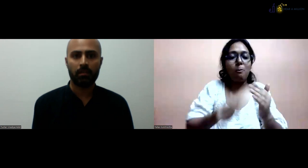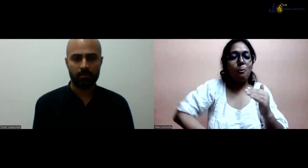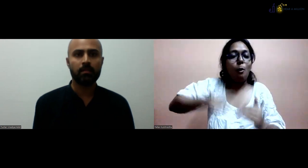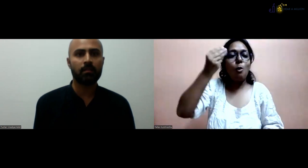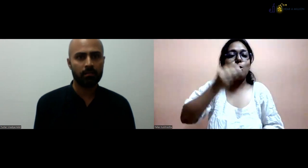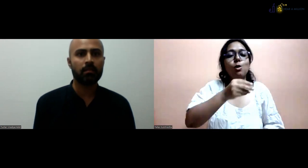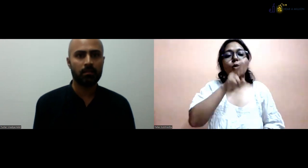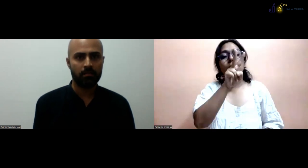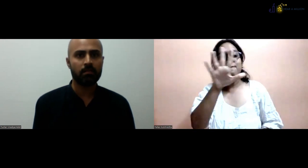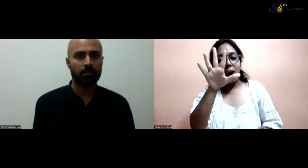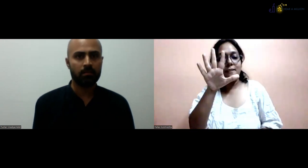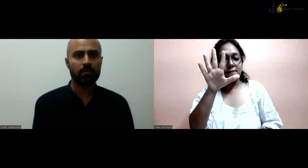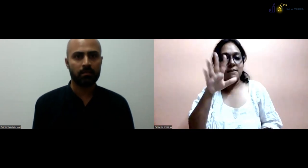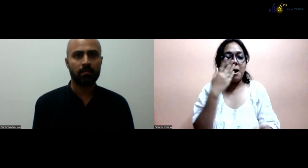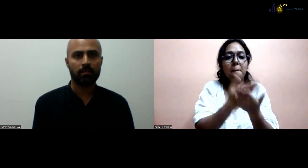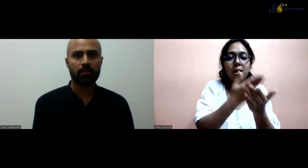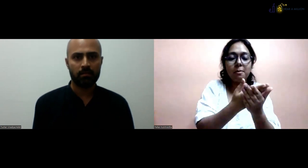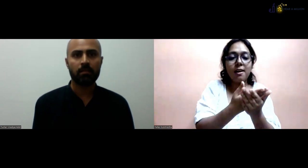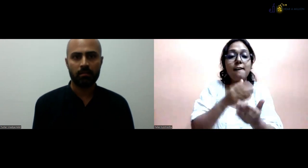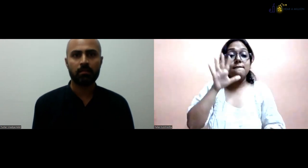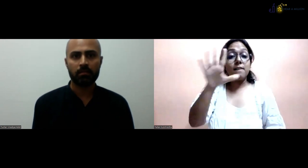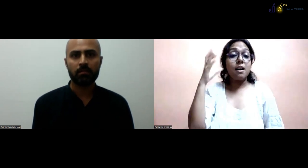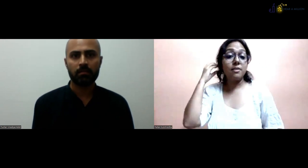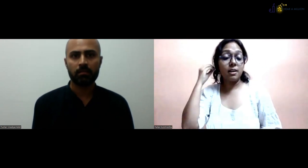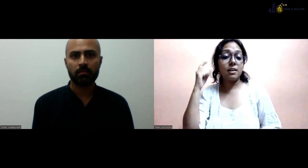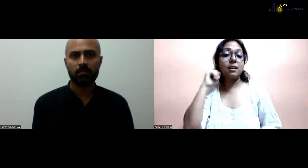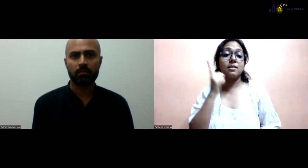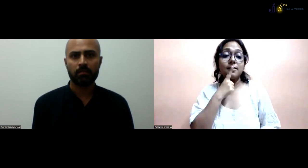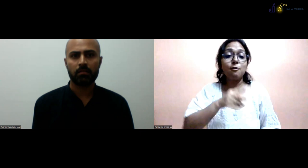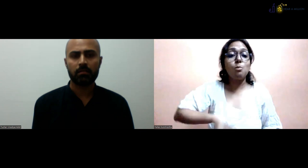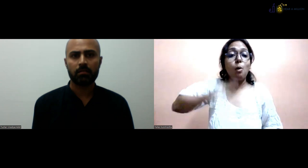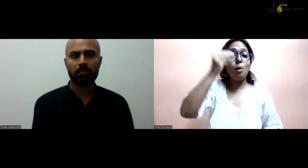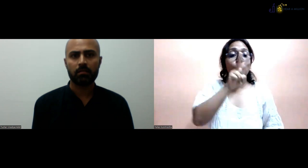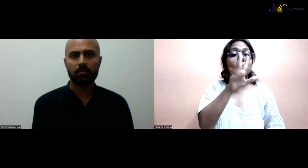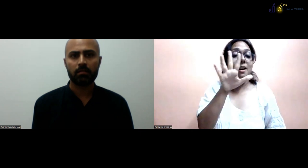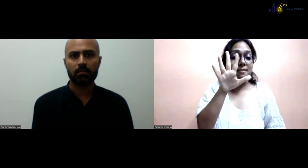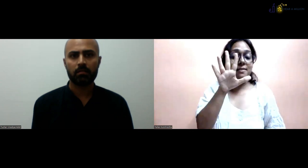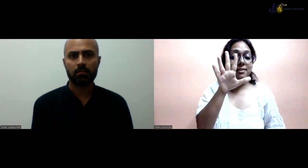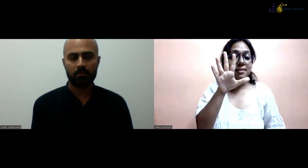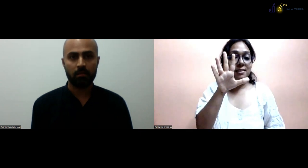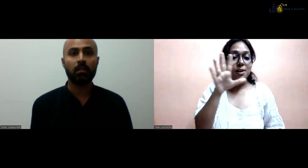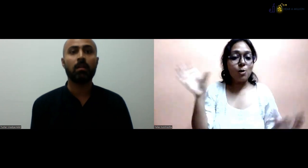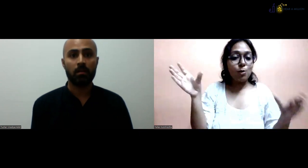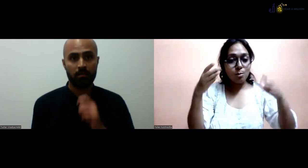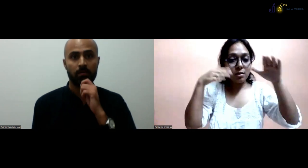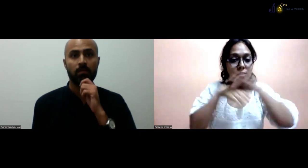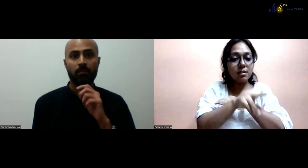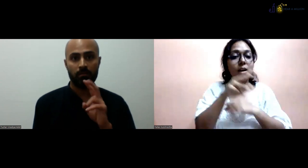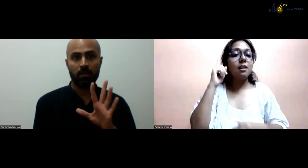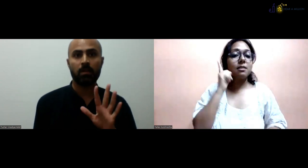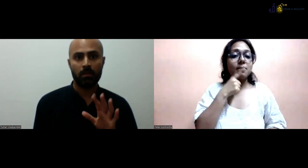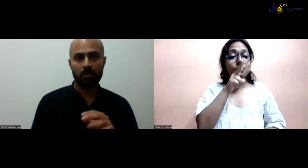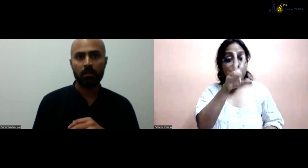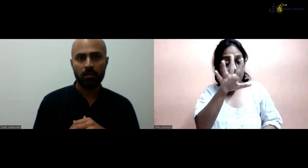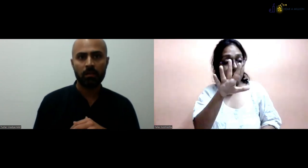accepting that fact. So, there were people, there were 25 people, deaf people who have applied for the